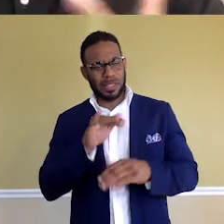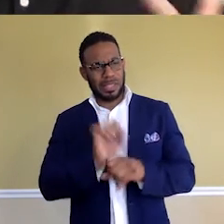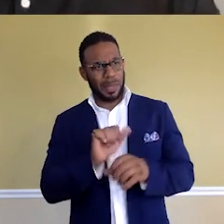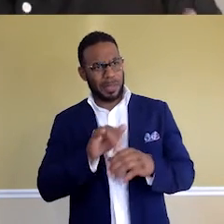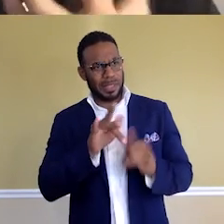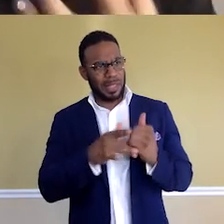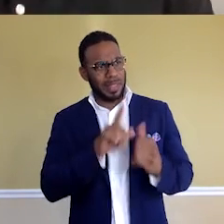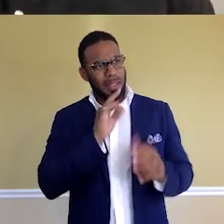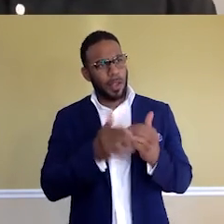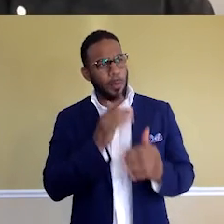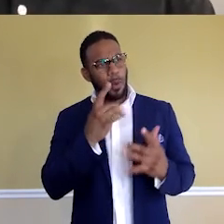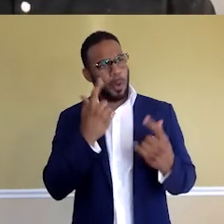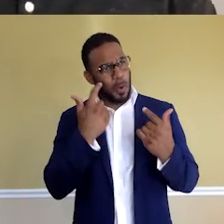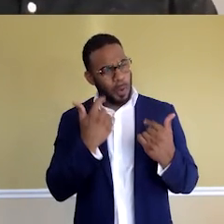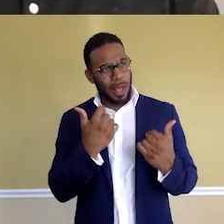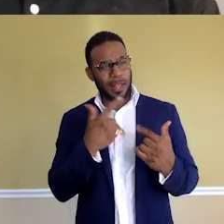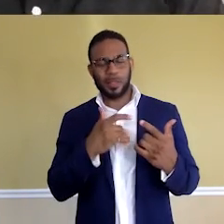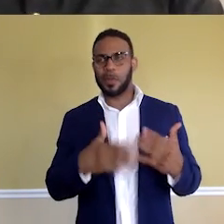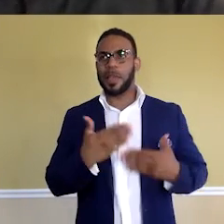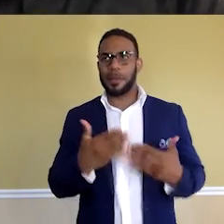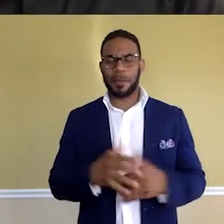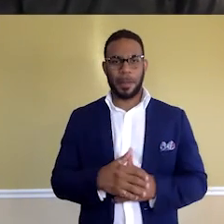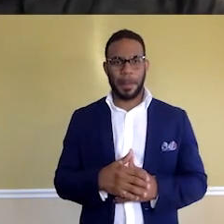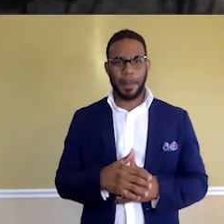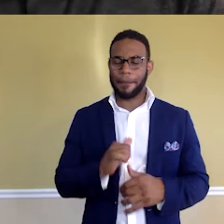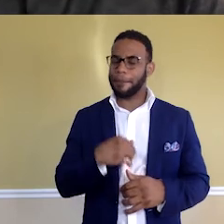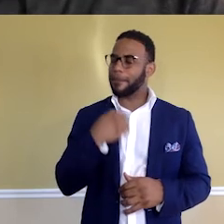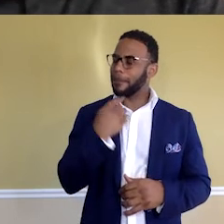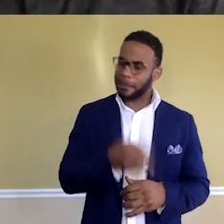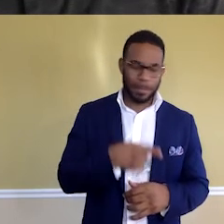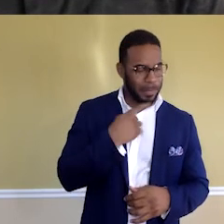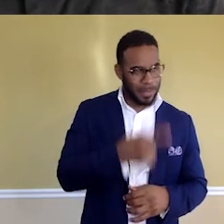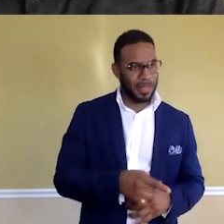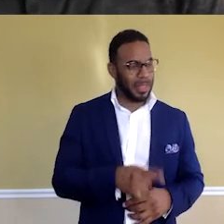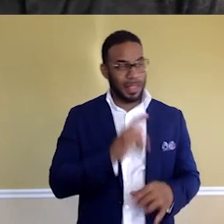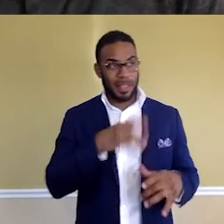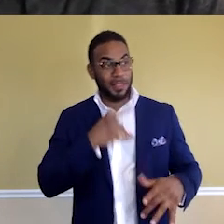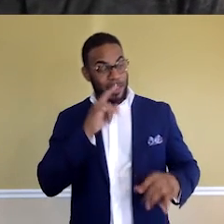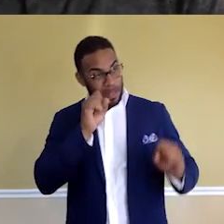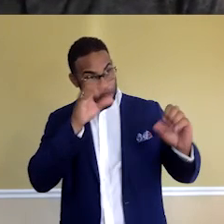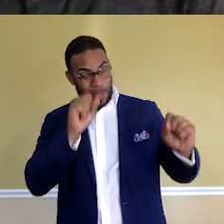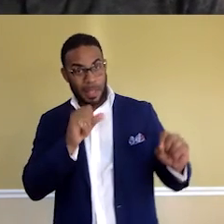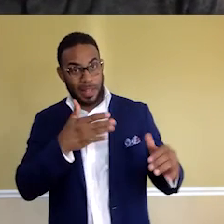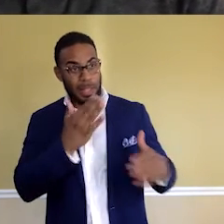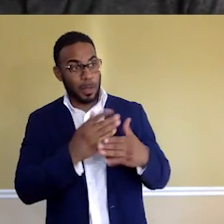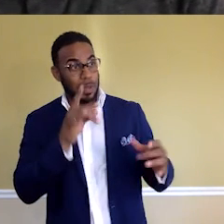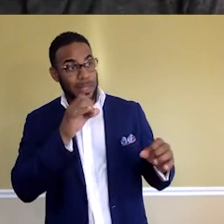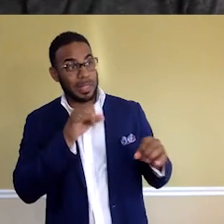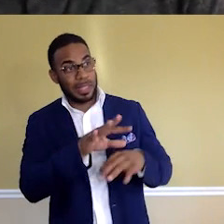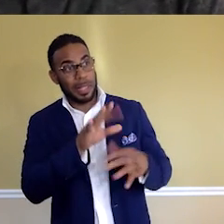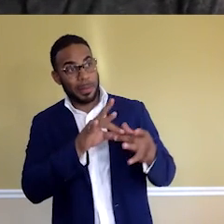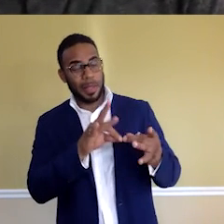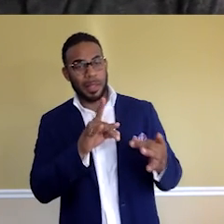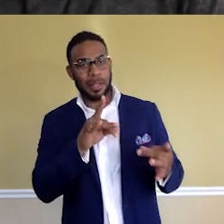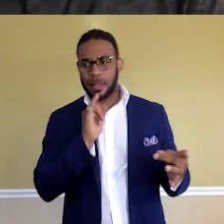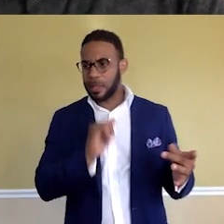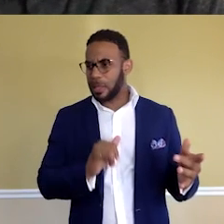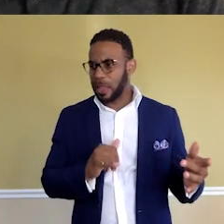they almost want to cry. They're so happy. I'm telling you, the feeling is amazing. When somebody sent me a message by, was it, I think it was